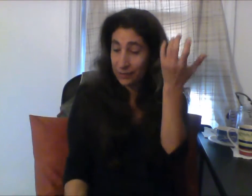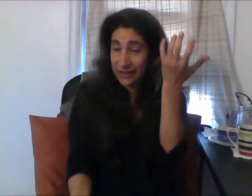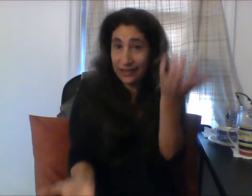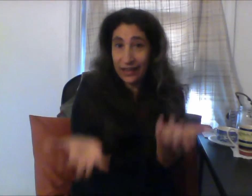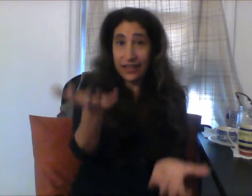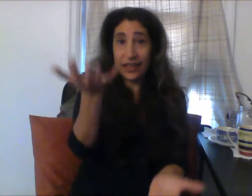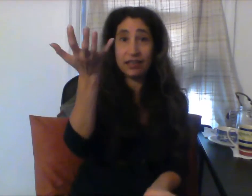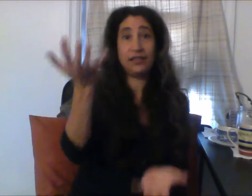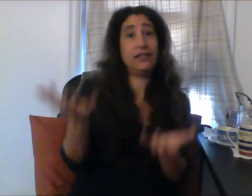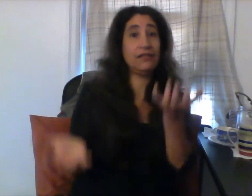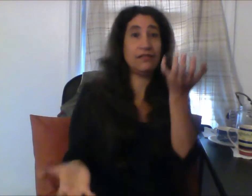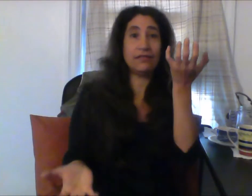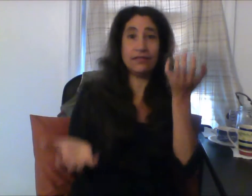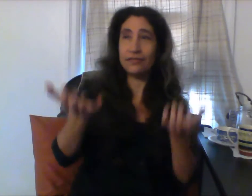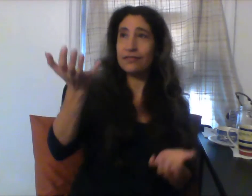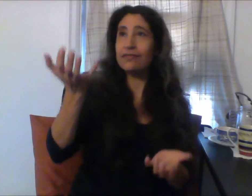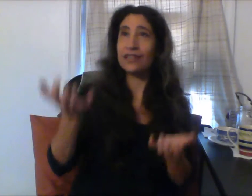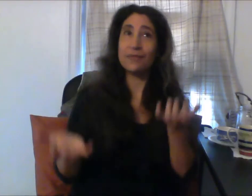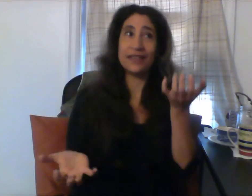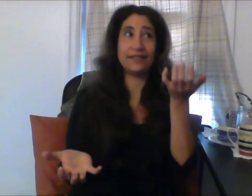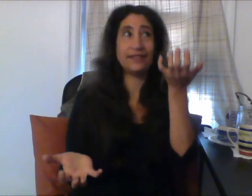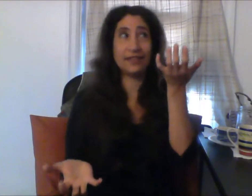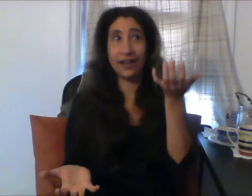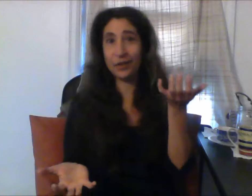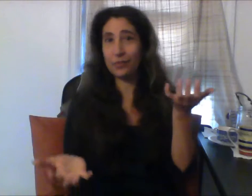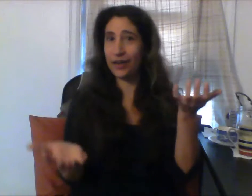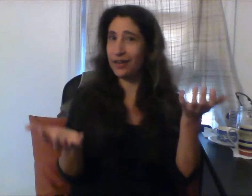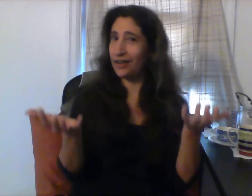was like this, you know. What are we celebrating?